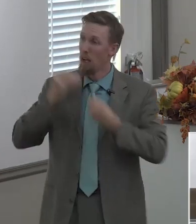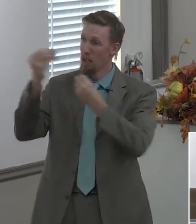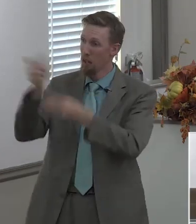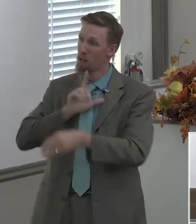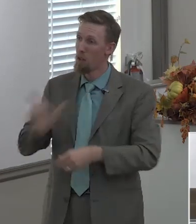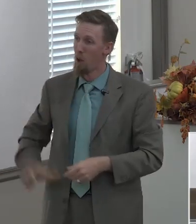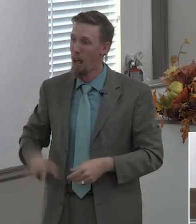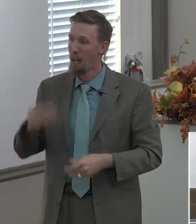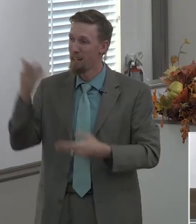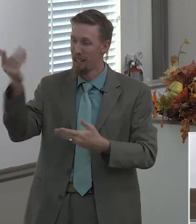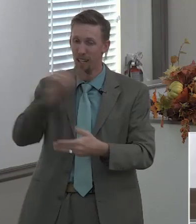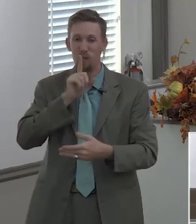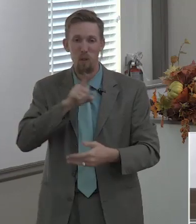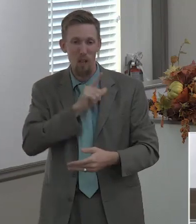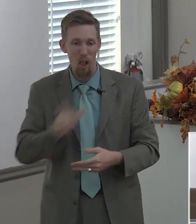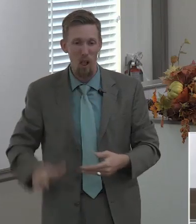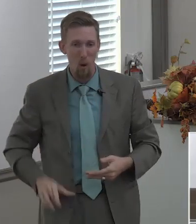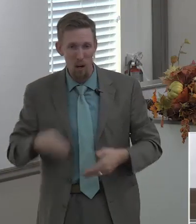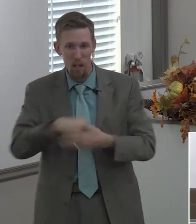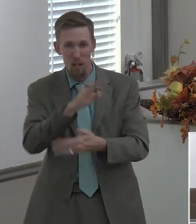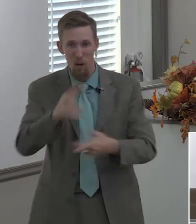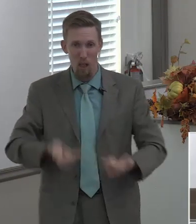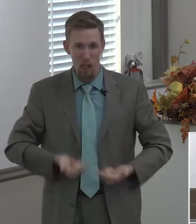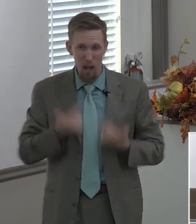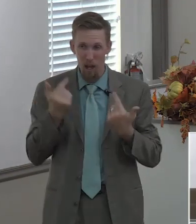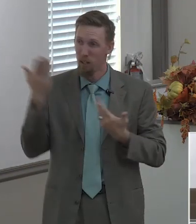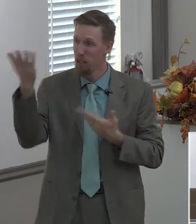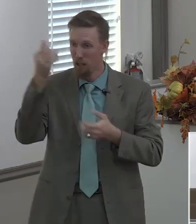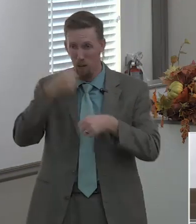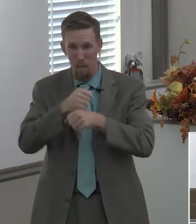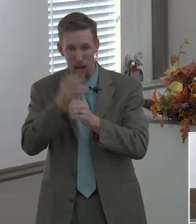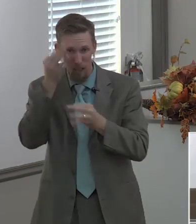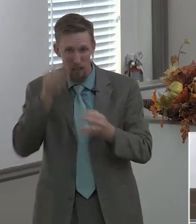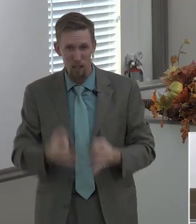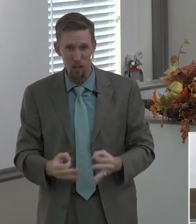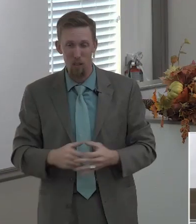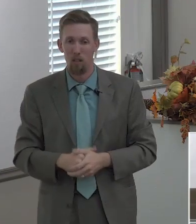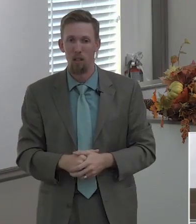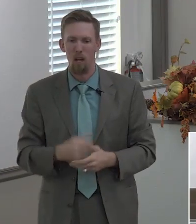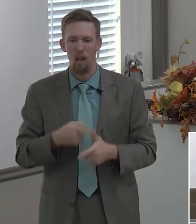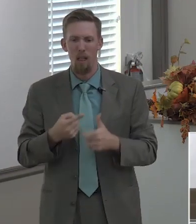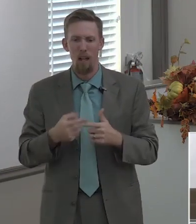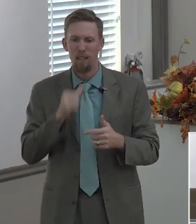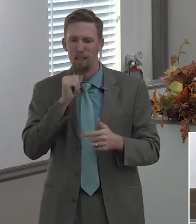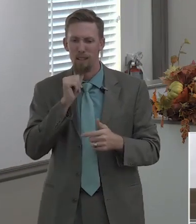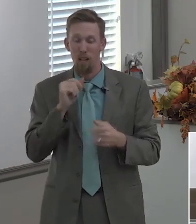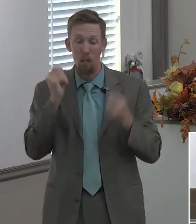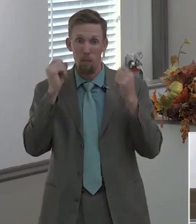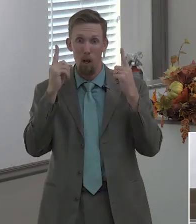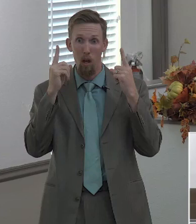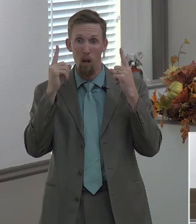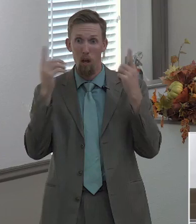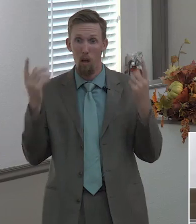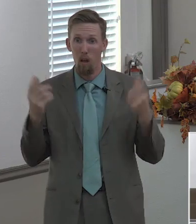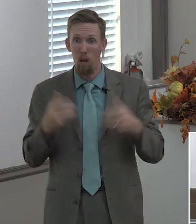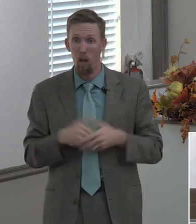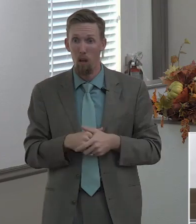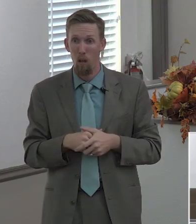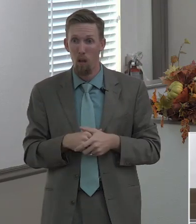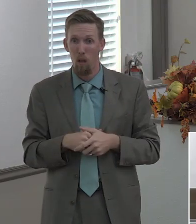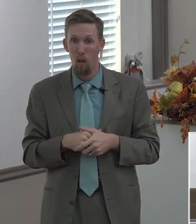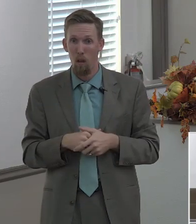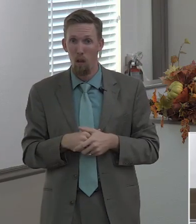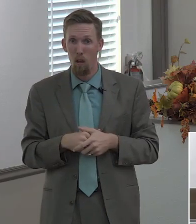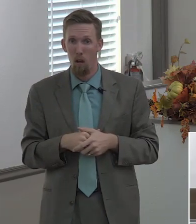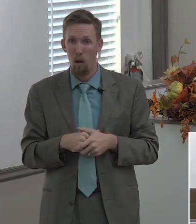the lord is lord and the lord gets to call the shots well then of course it's no big surprise if the lord says